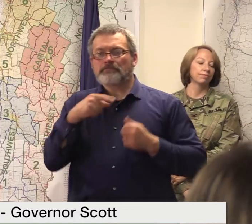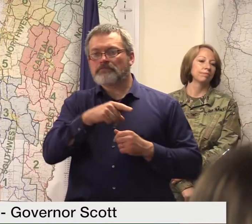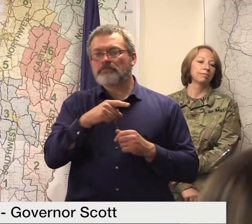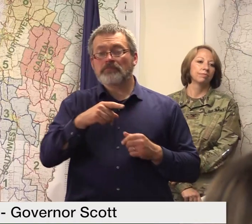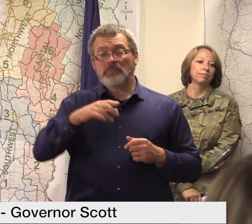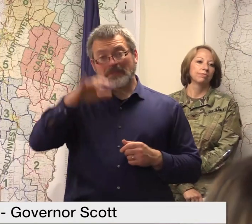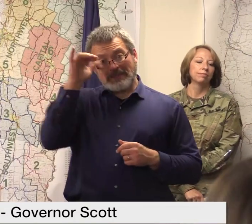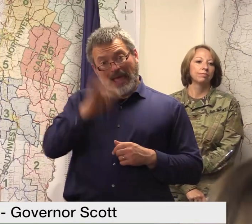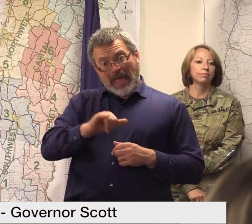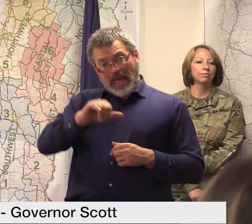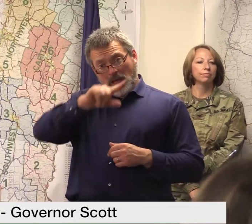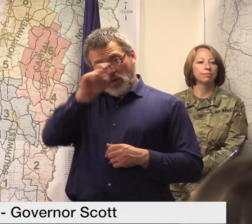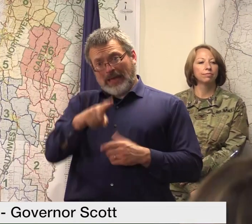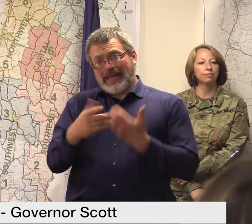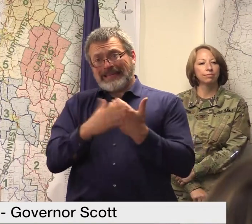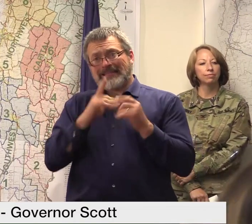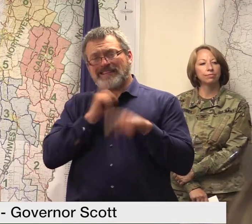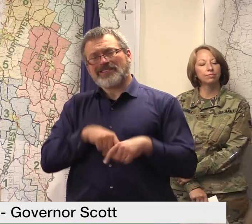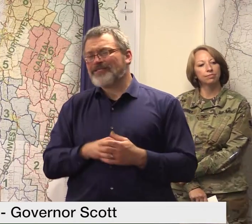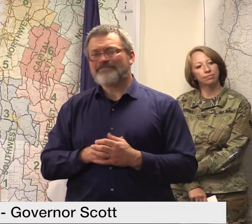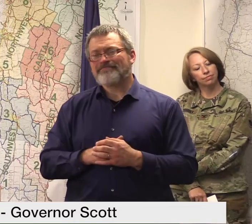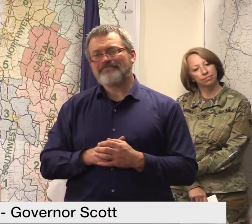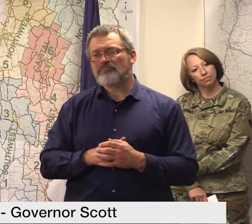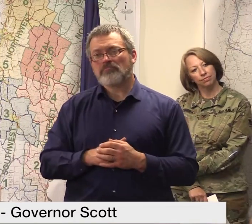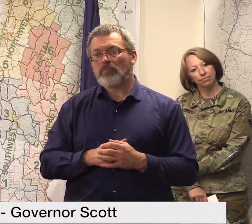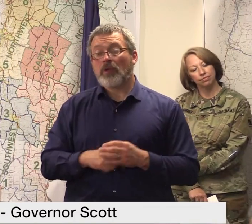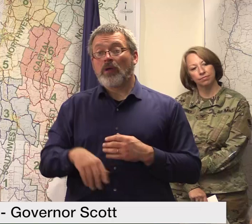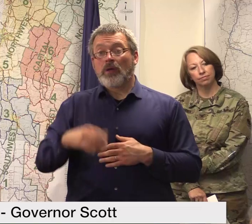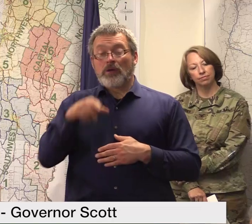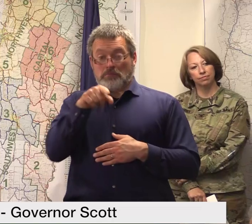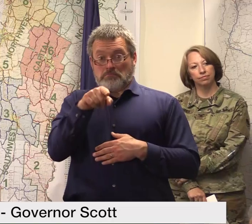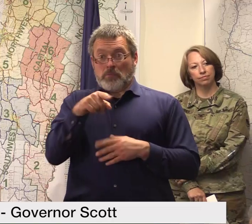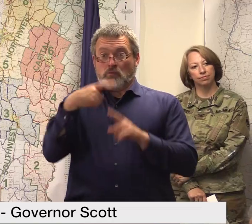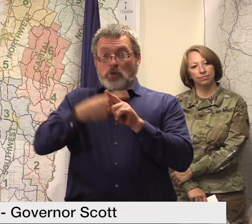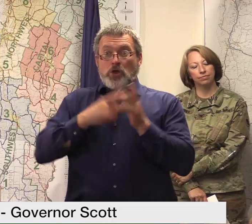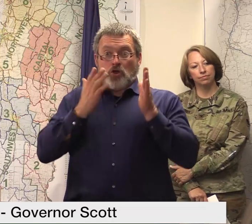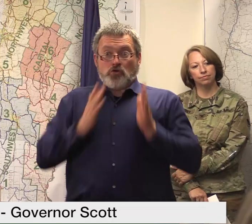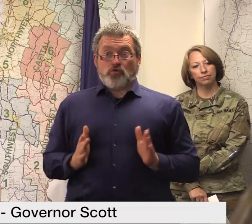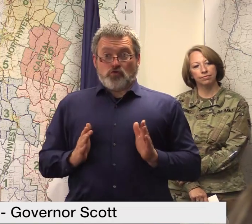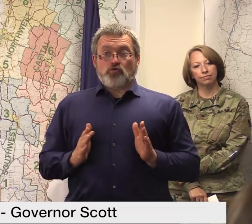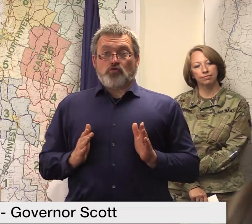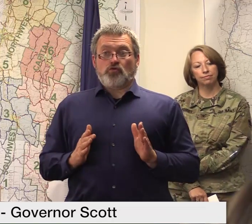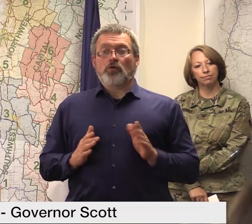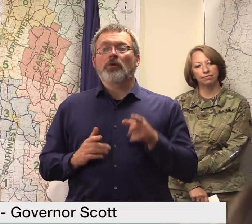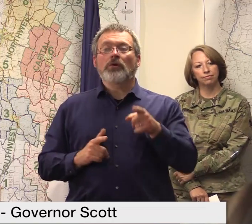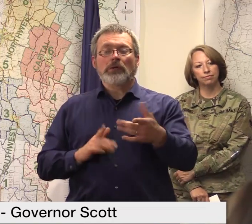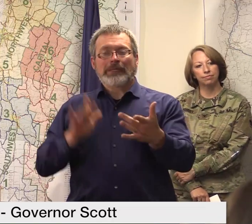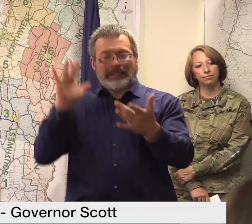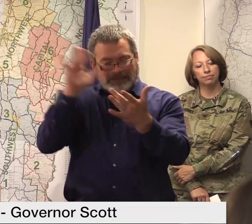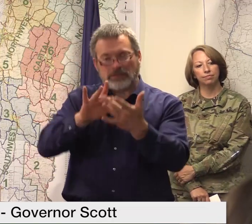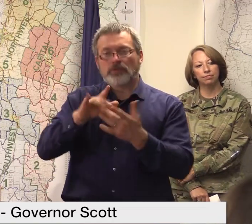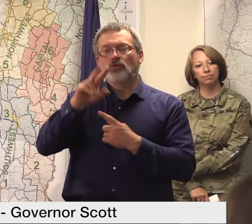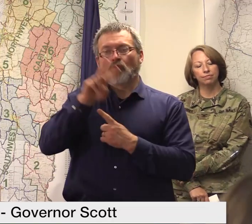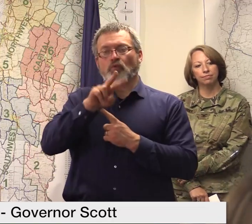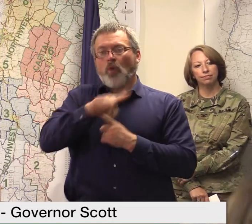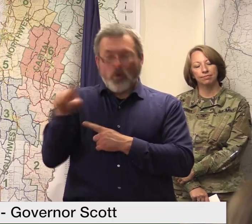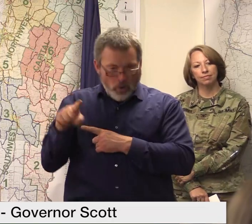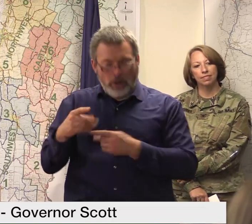directly what folks that are renters should do is 211 report their damage and register with fema